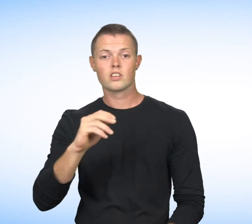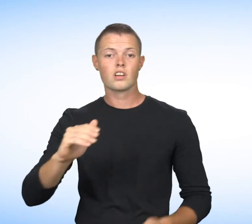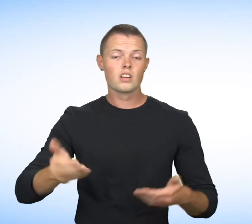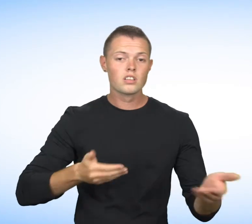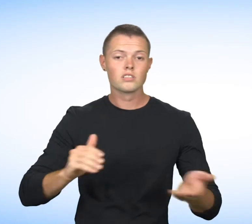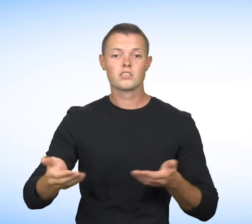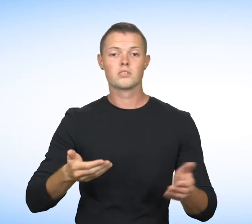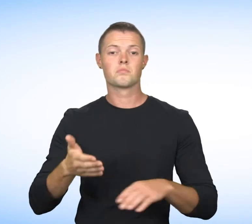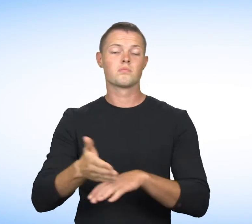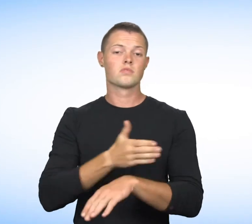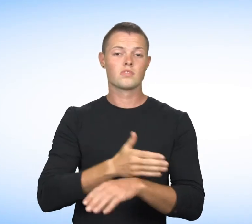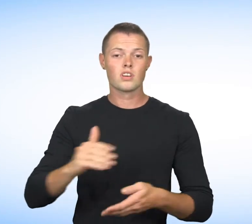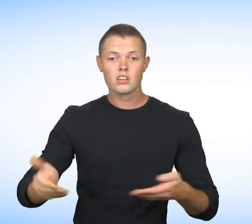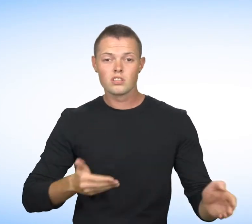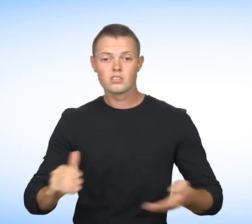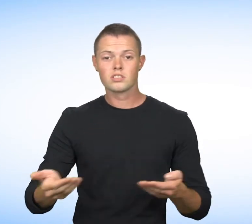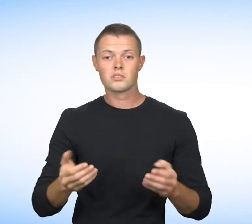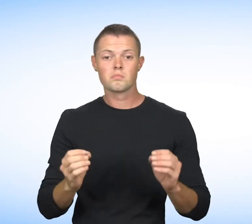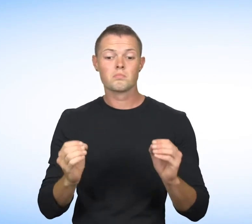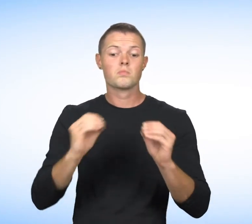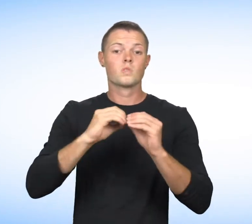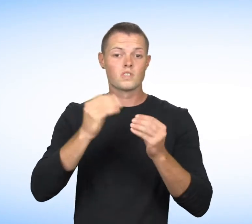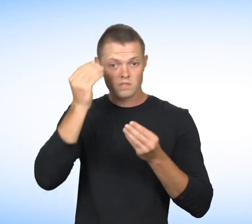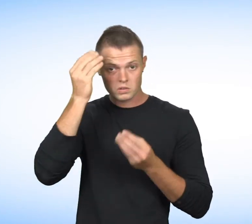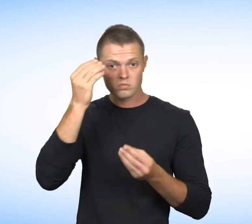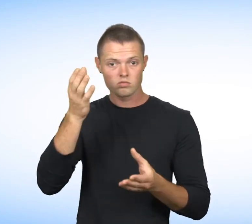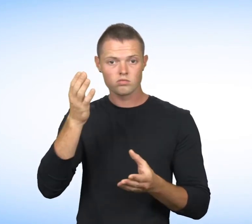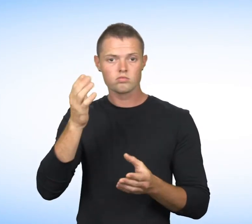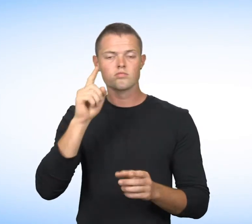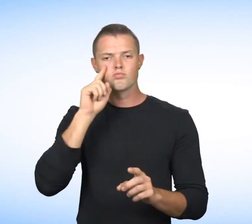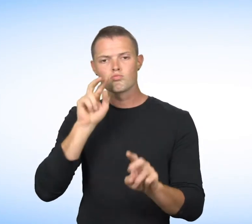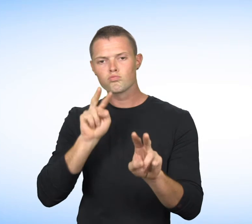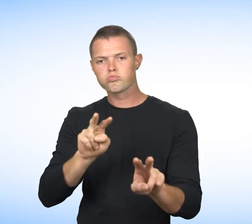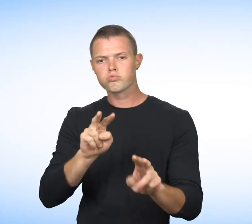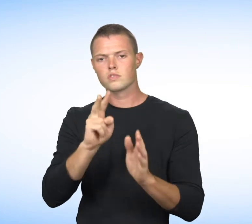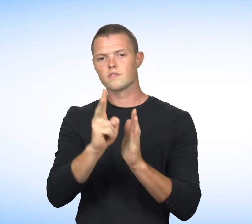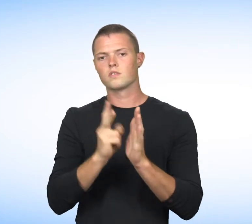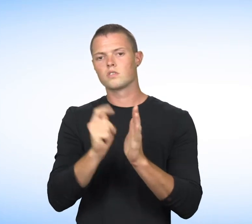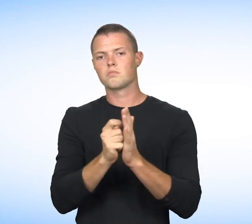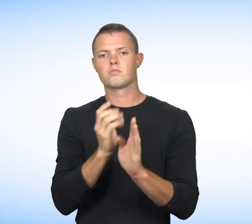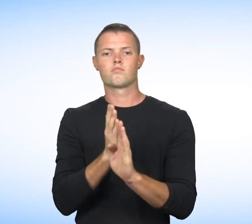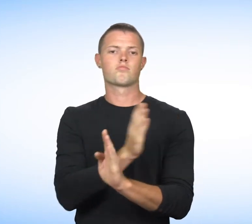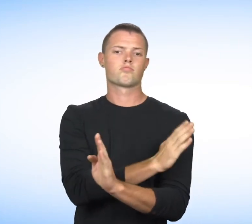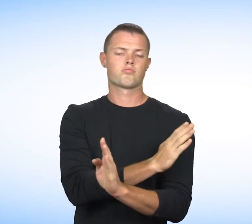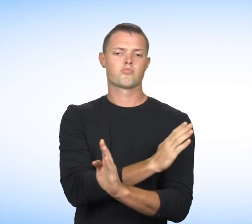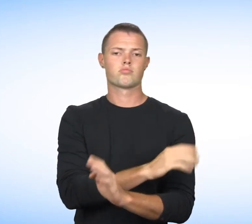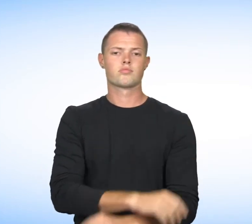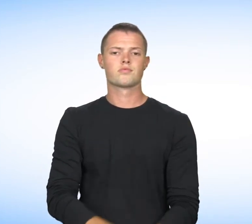Watch our video clips on previous convictions and on hiring and pre-hiring practices for more information.